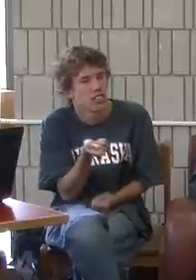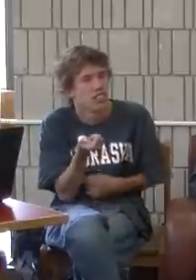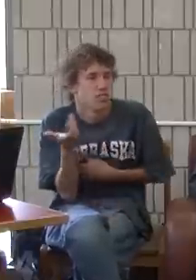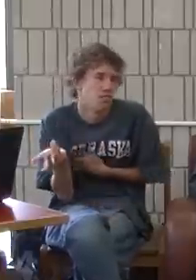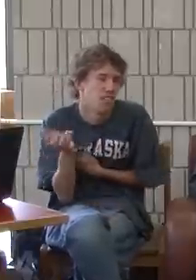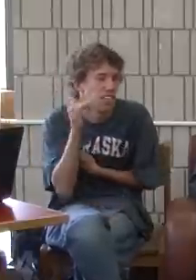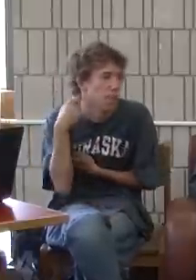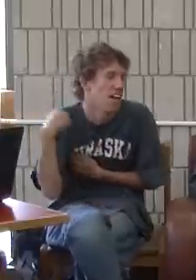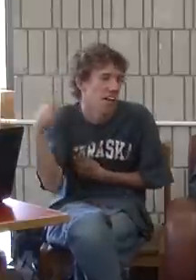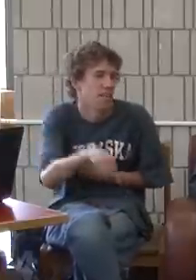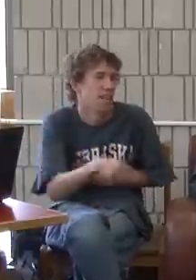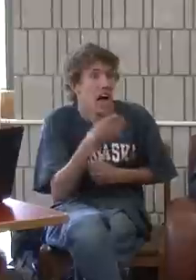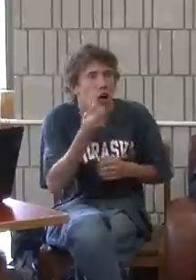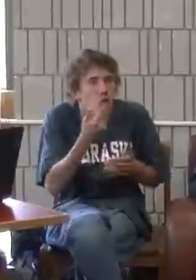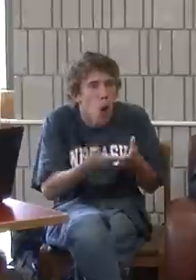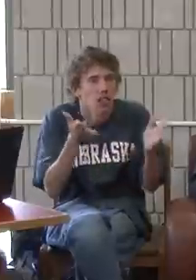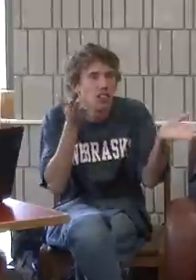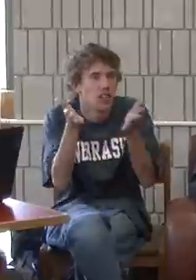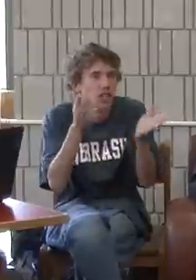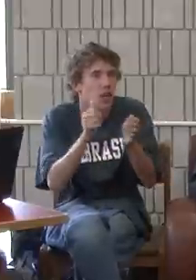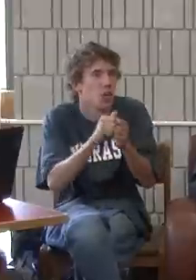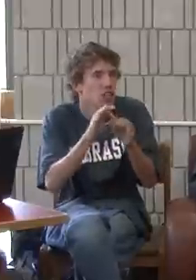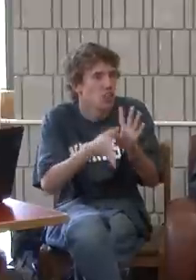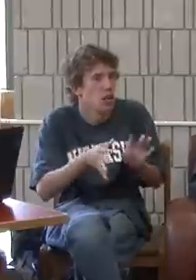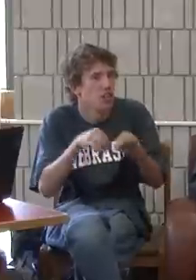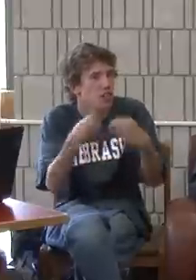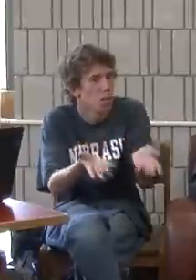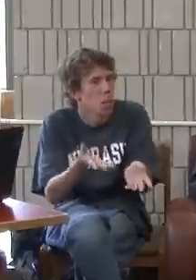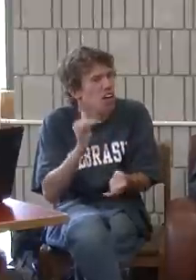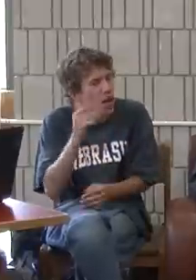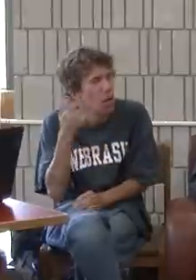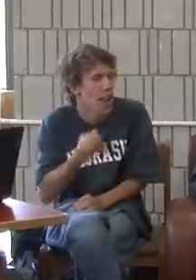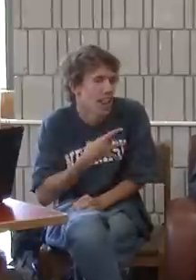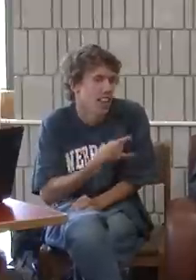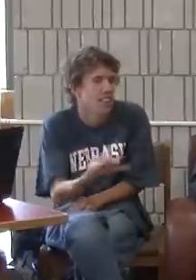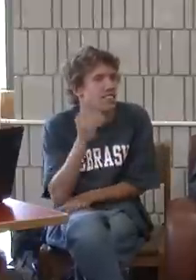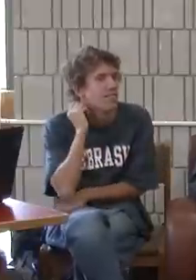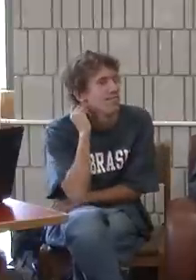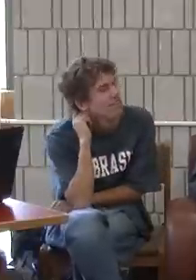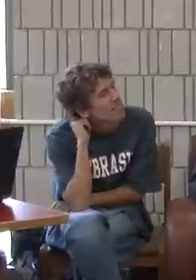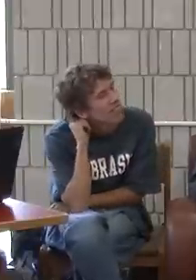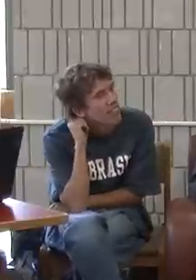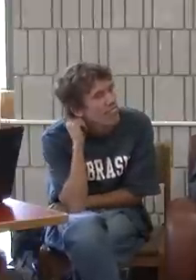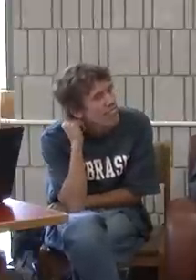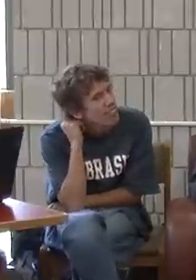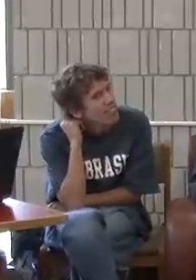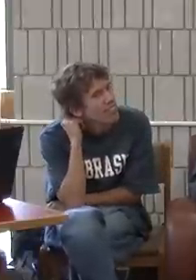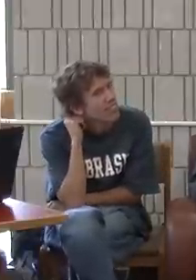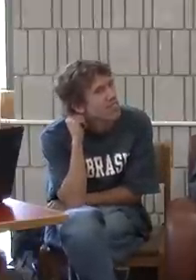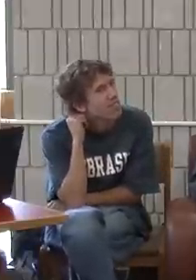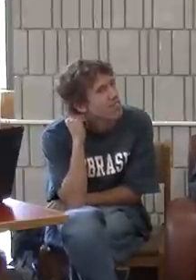my interests. So that's why I came here. And of course, the services, the disability services are great. And I love the interpreting services.